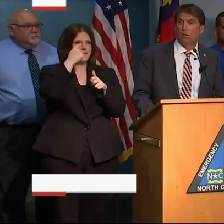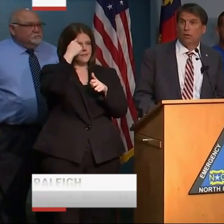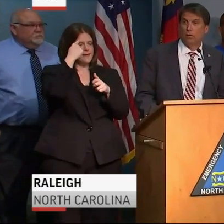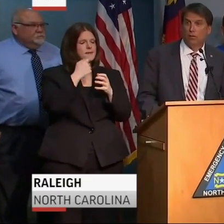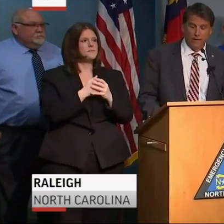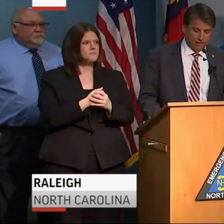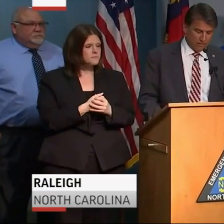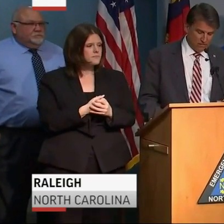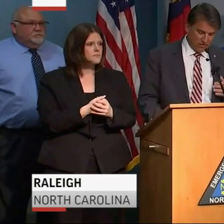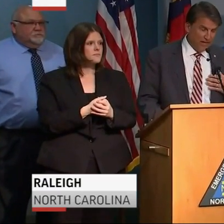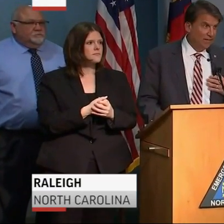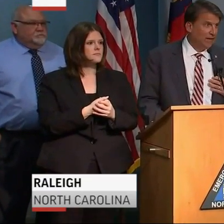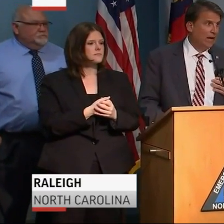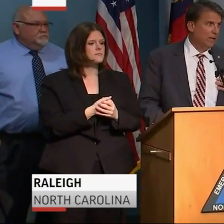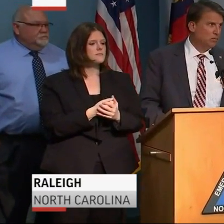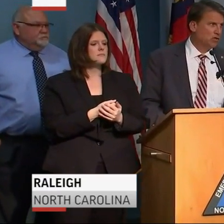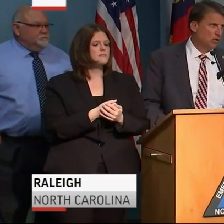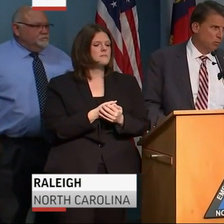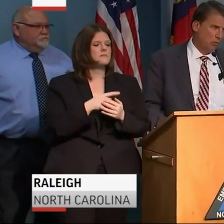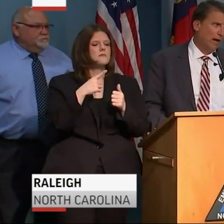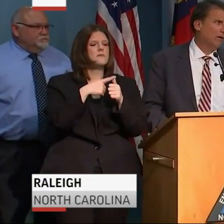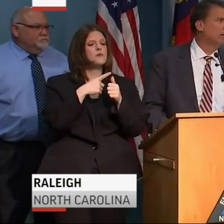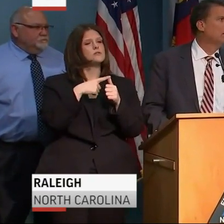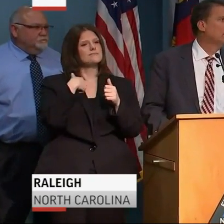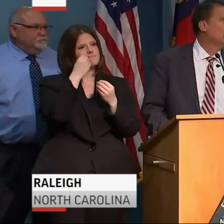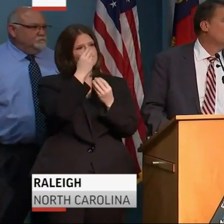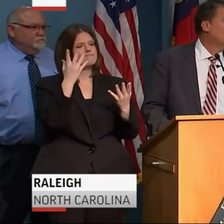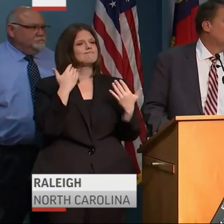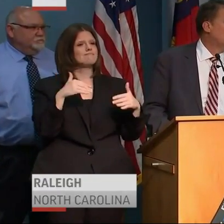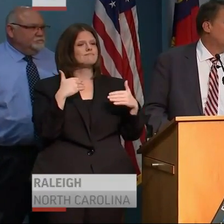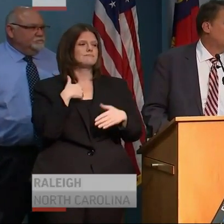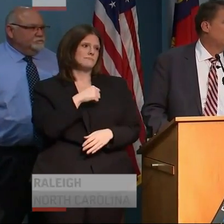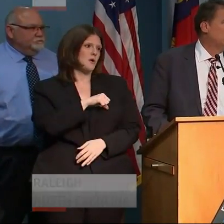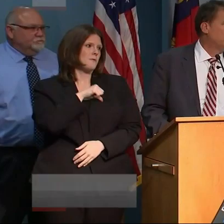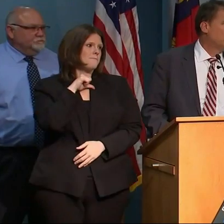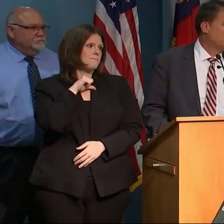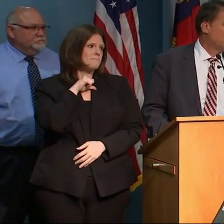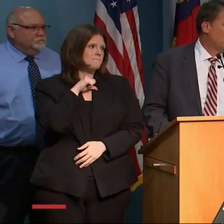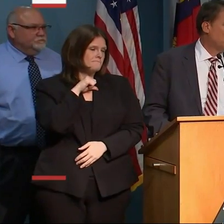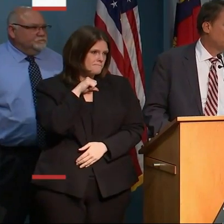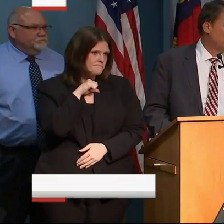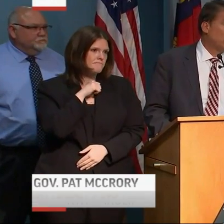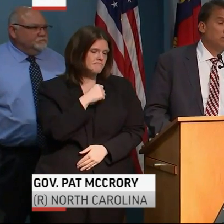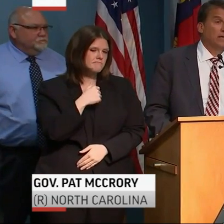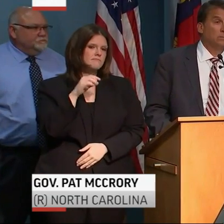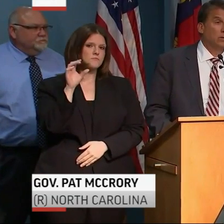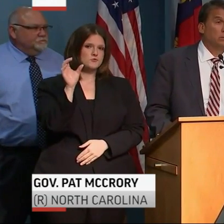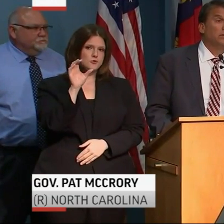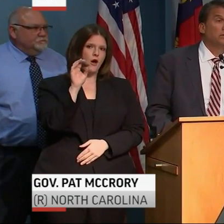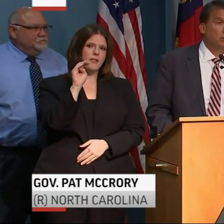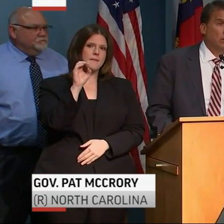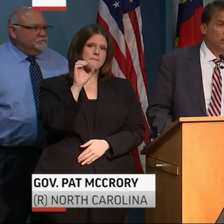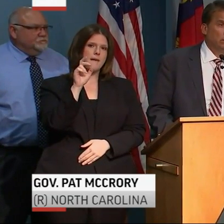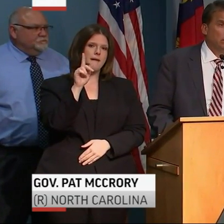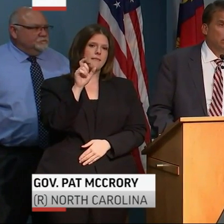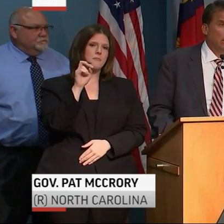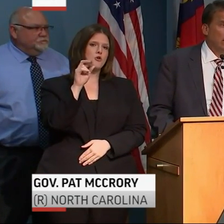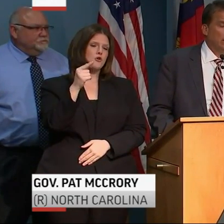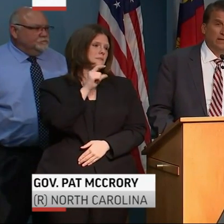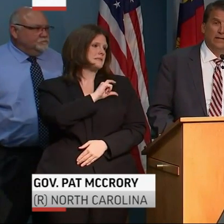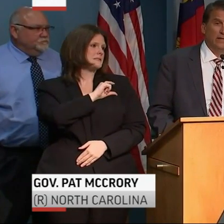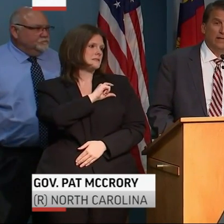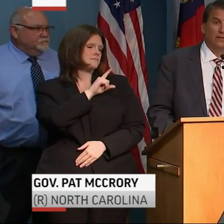First of all, I want to say that I am so proud of, first of all, the Charlotte-Mecklenburg Police Department.